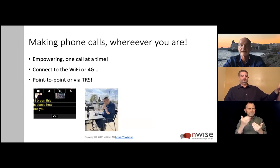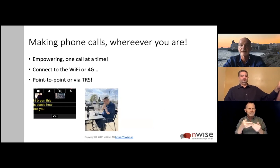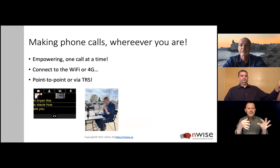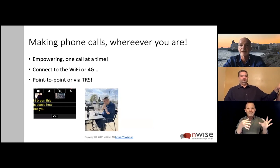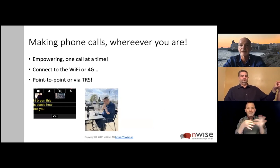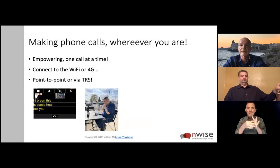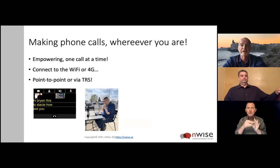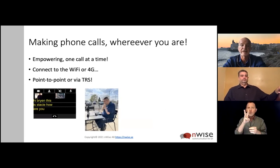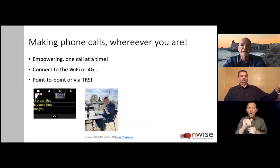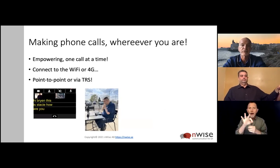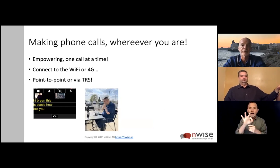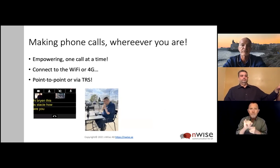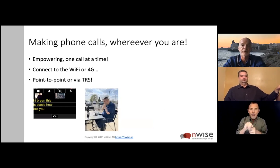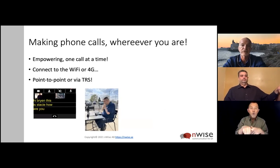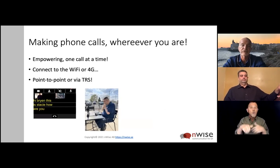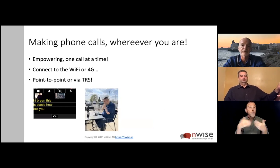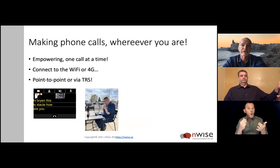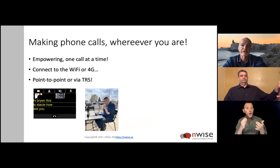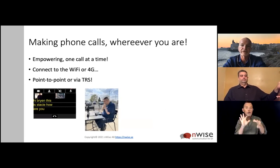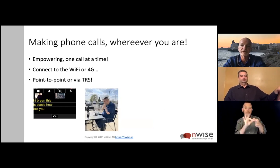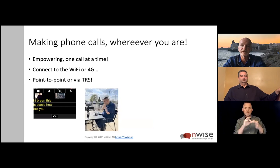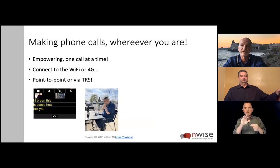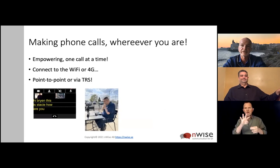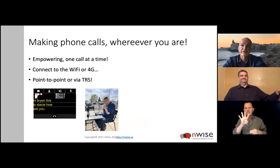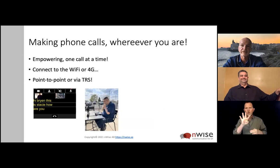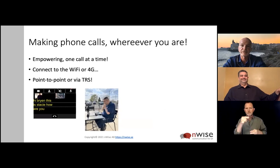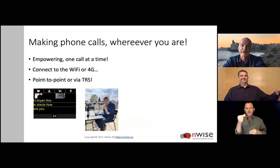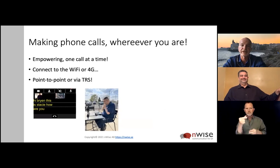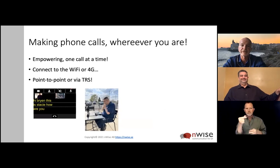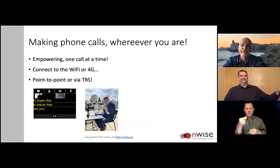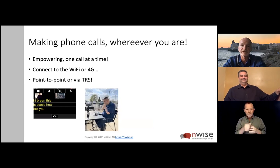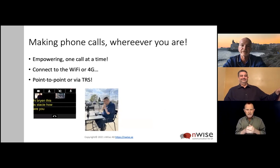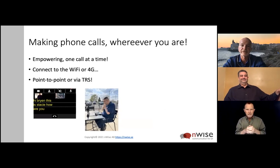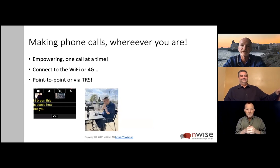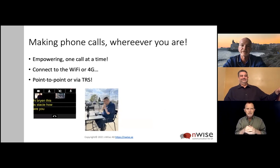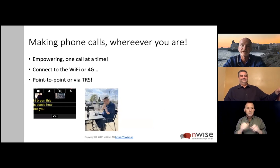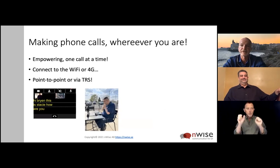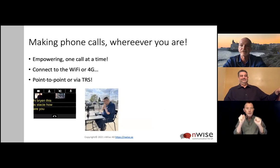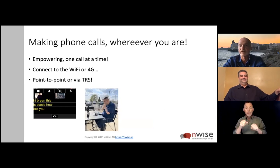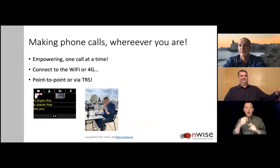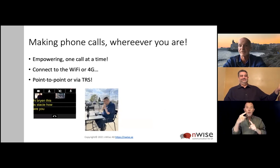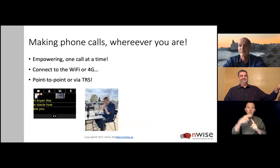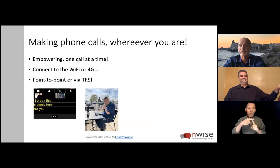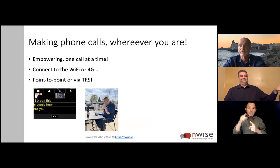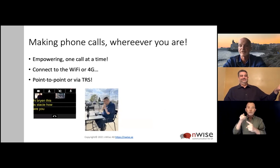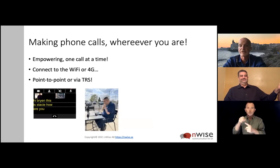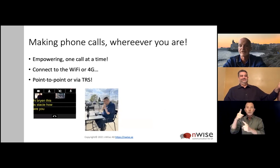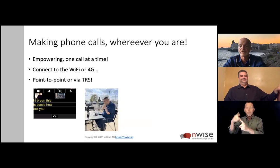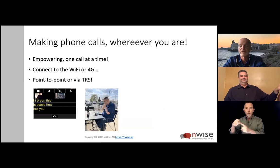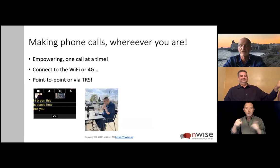then make point-to-point calls via the relay service to hearing people.